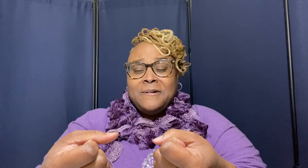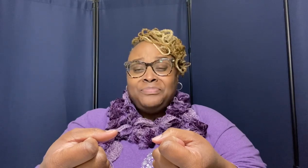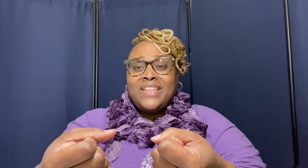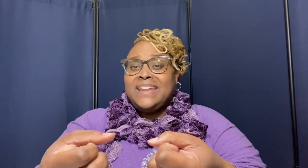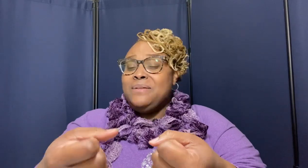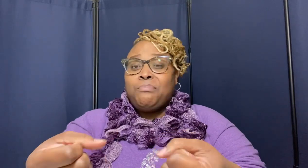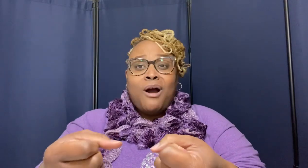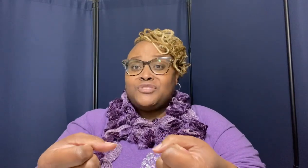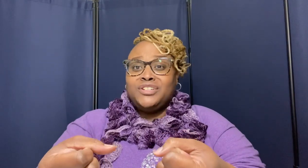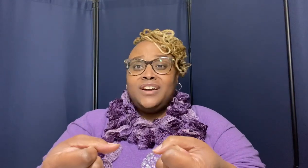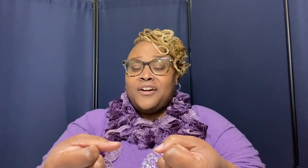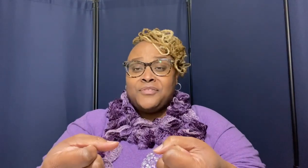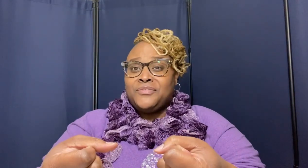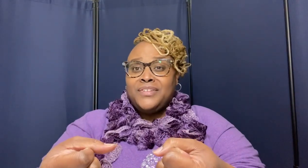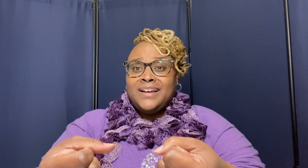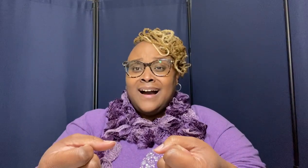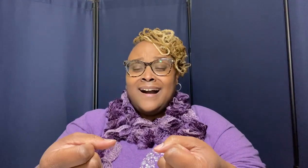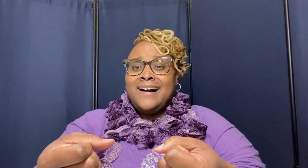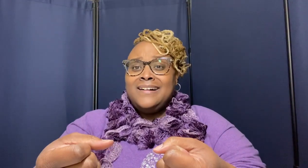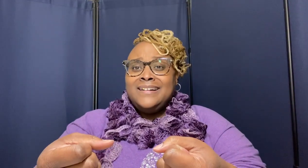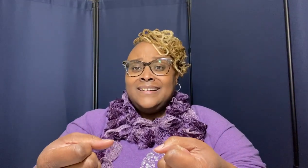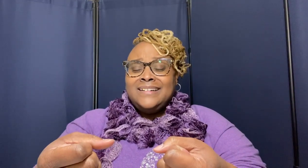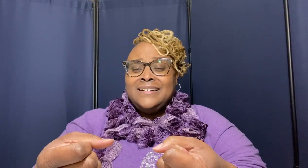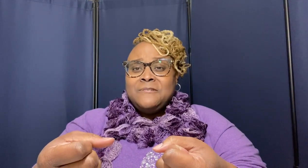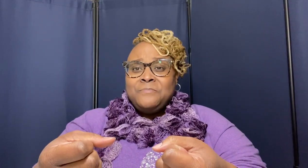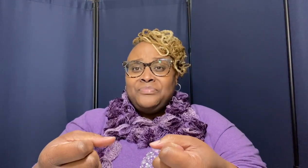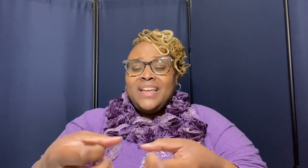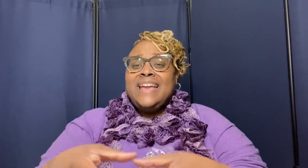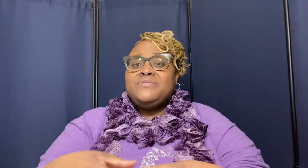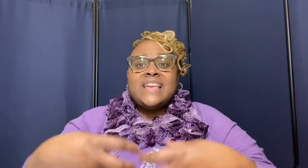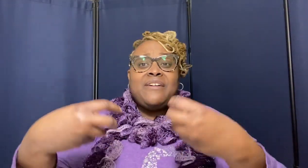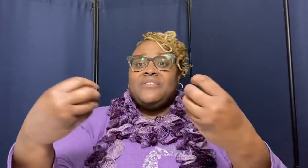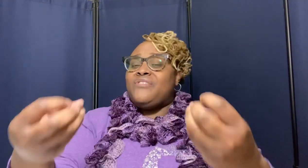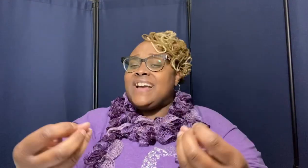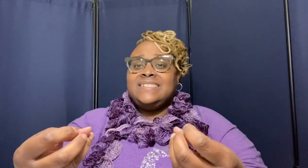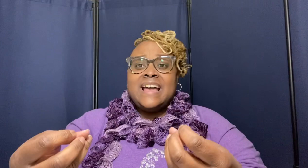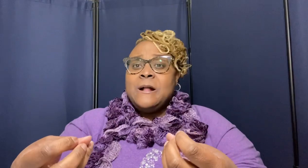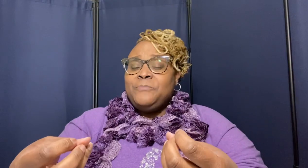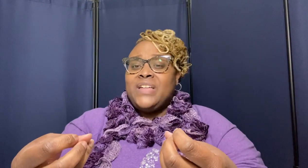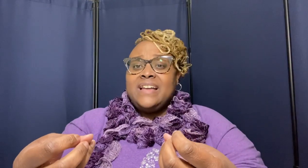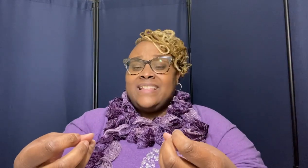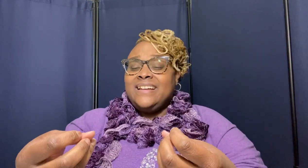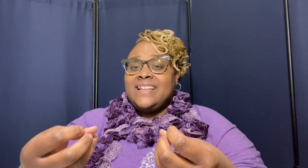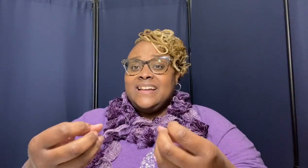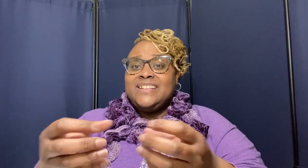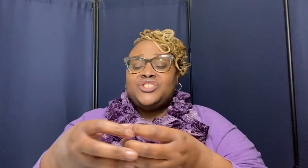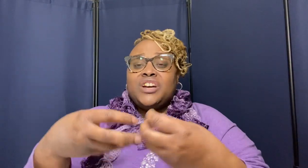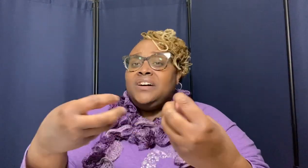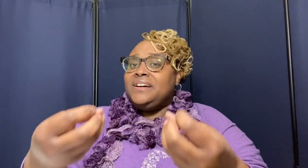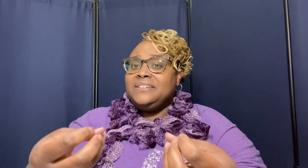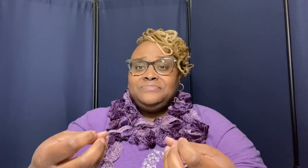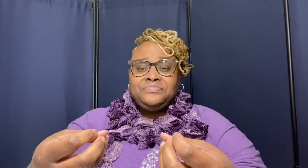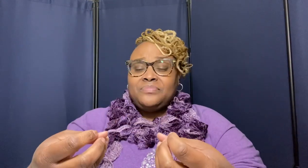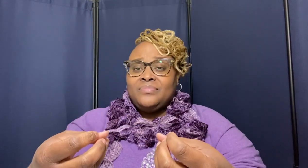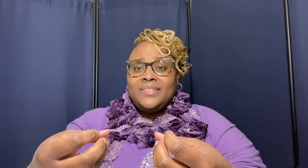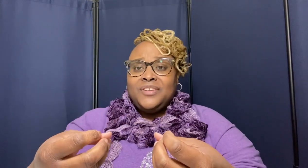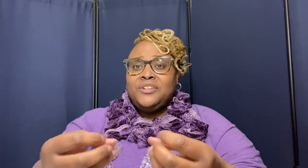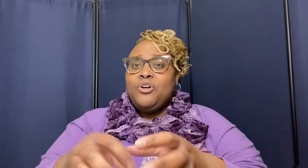that he brought to the earth huh he sacrificed that that that that his son you know